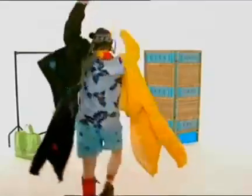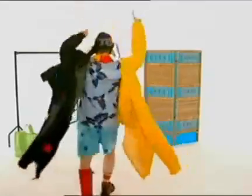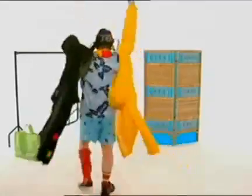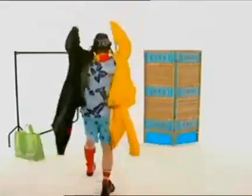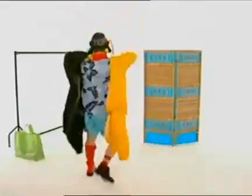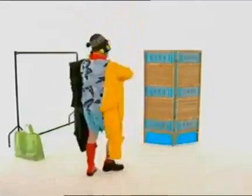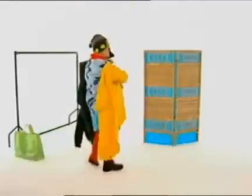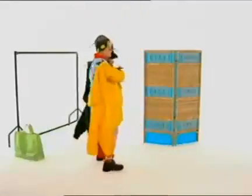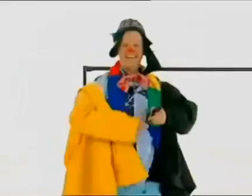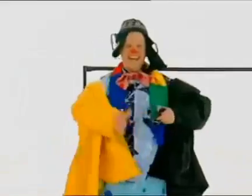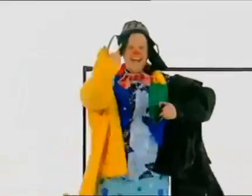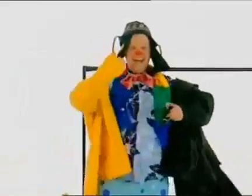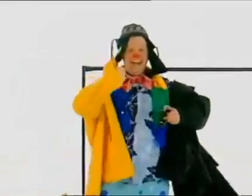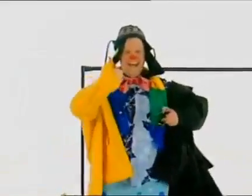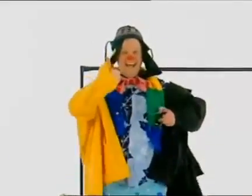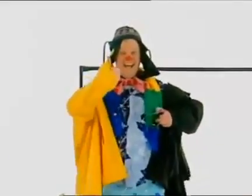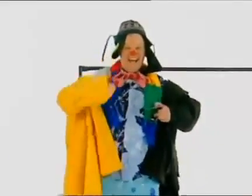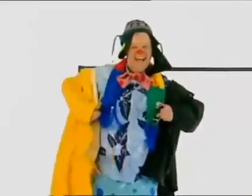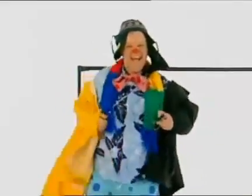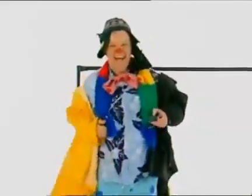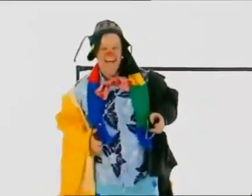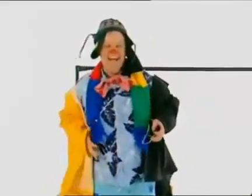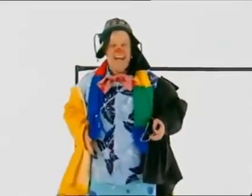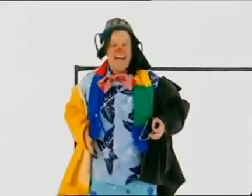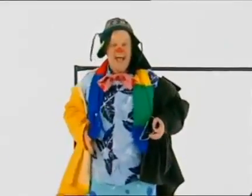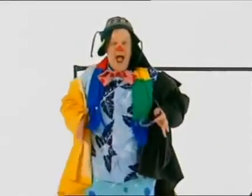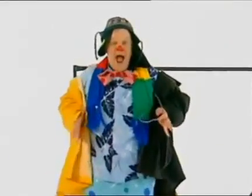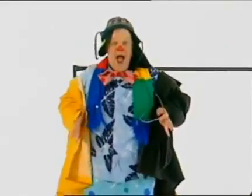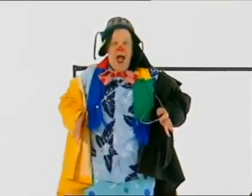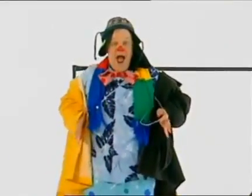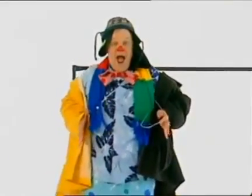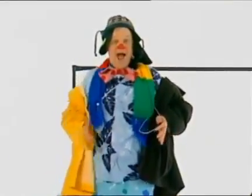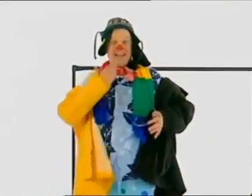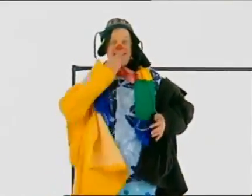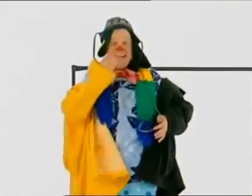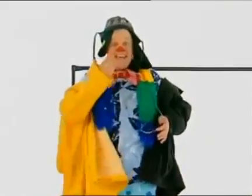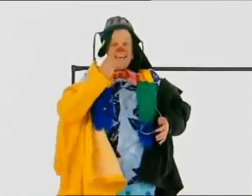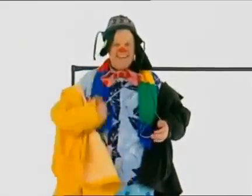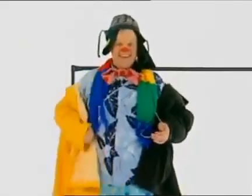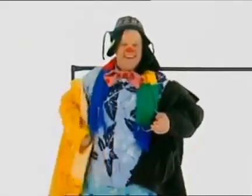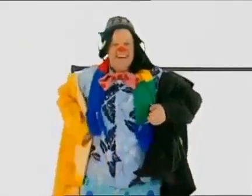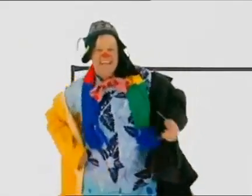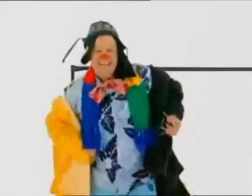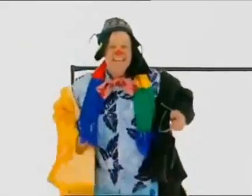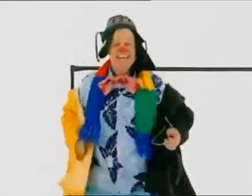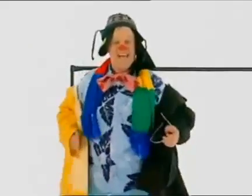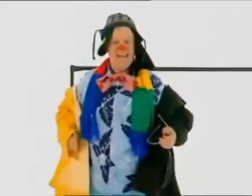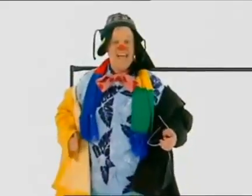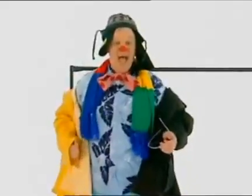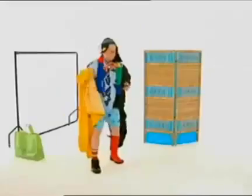Clothes for all types of weather. You look very funny, Mr. Tumble. Thank you. Bye-bye, Mr. Tumble.